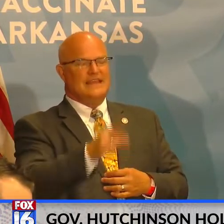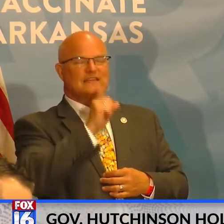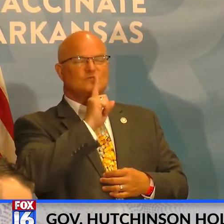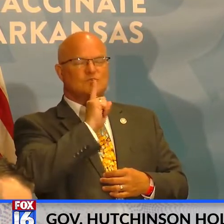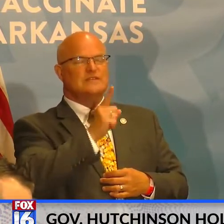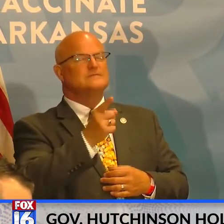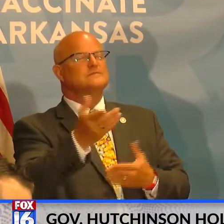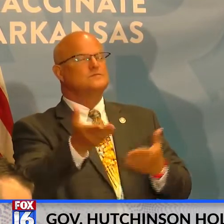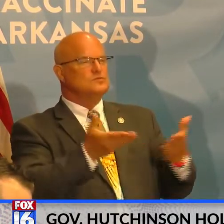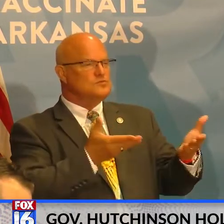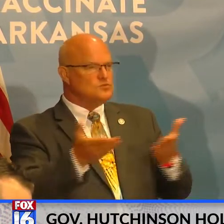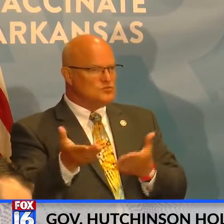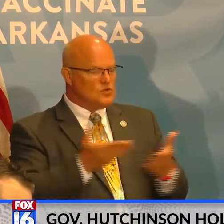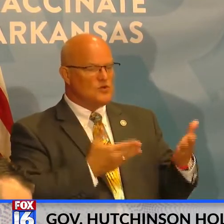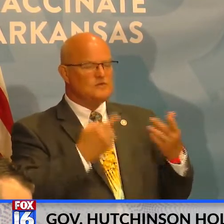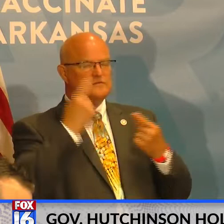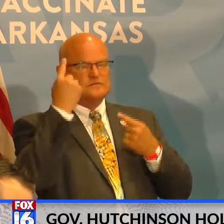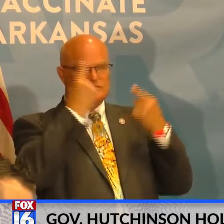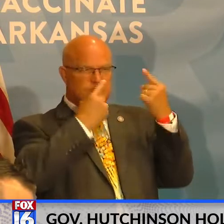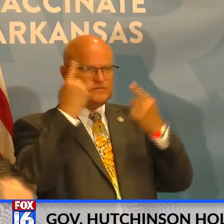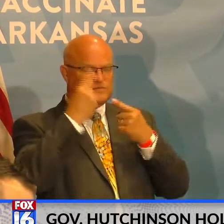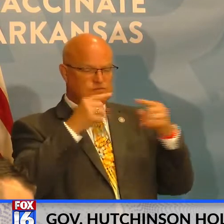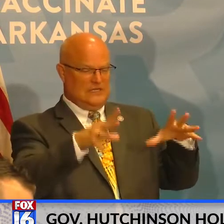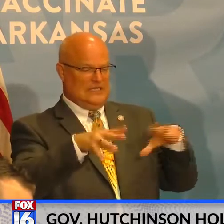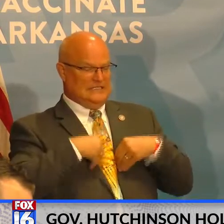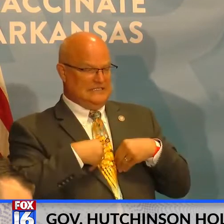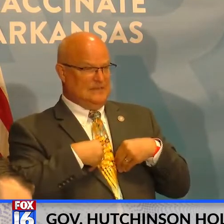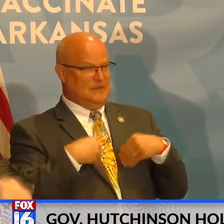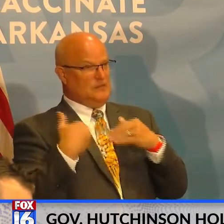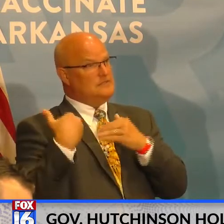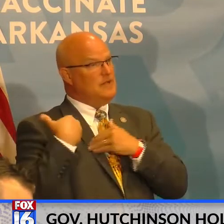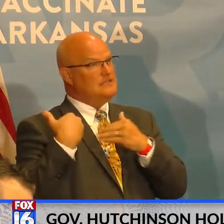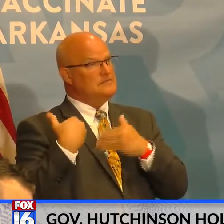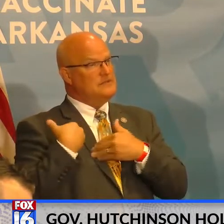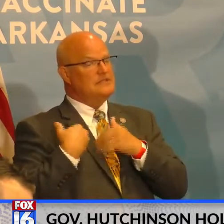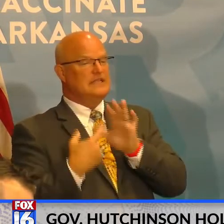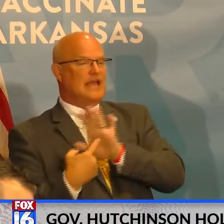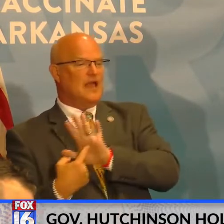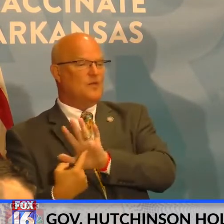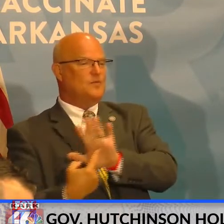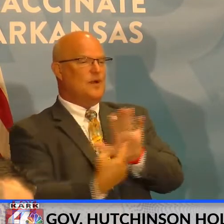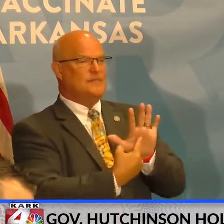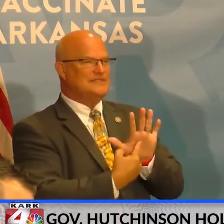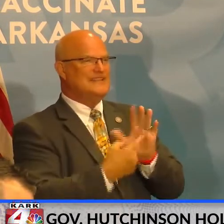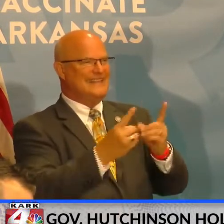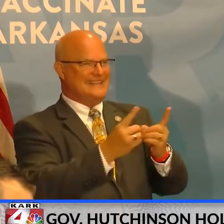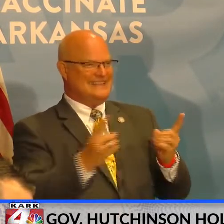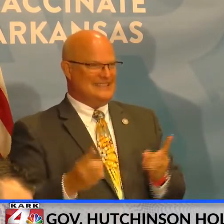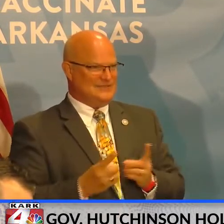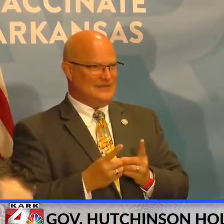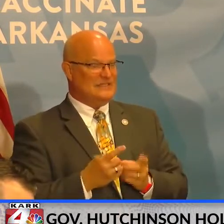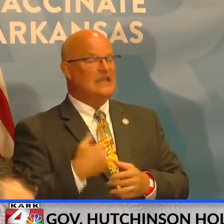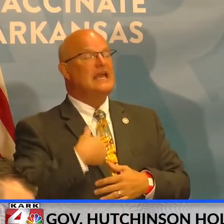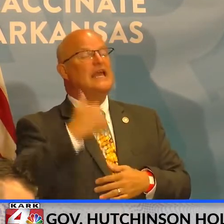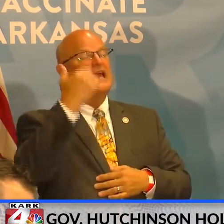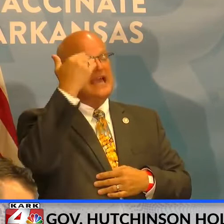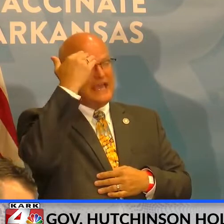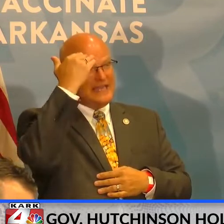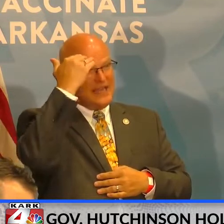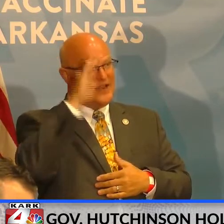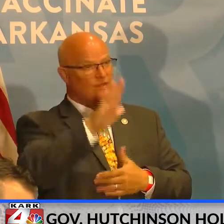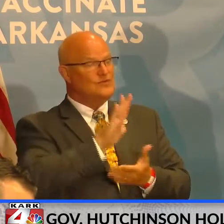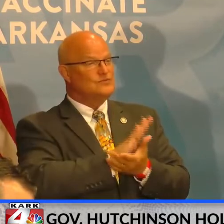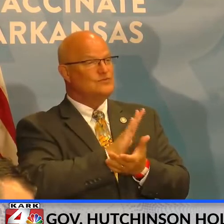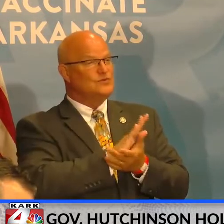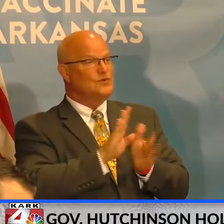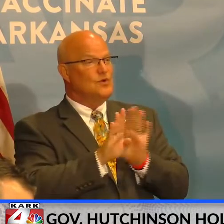well, they have taken on that responsibility and they have represented their districts. And I know that will be ongoing and they're going continue